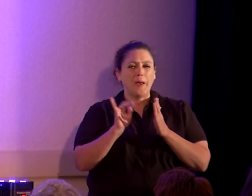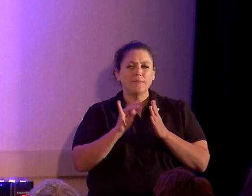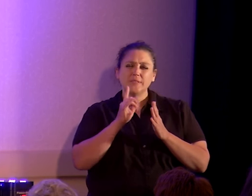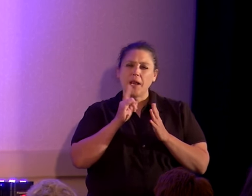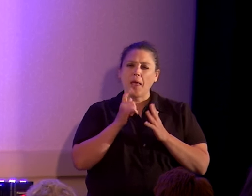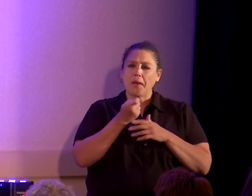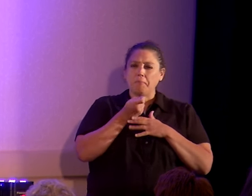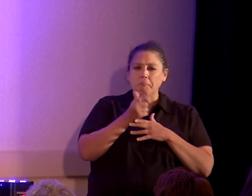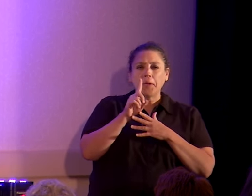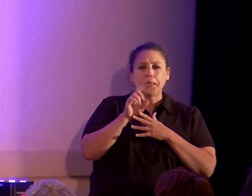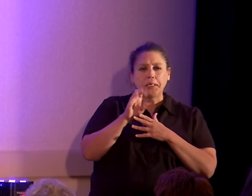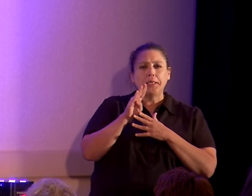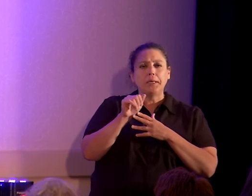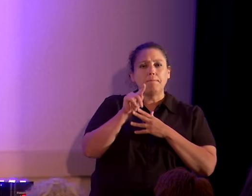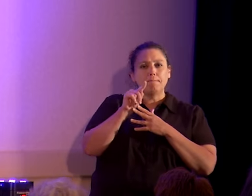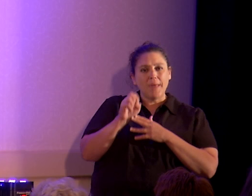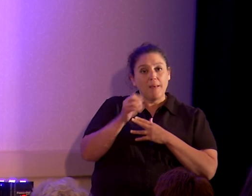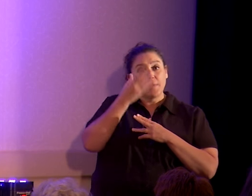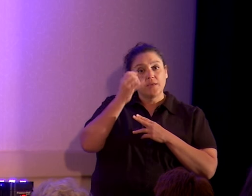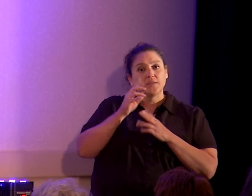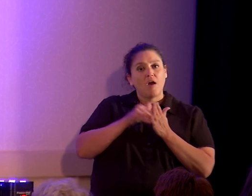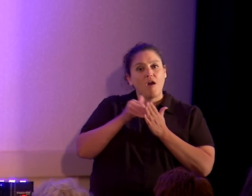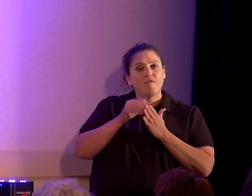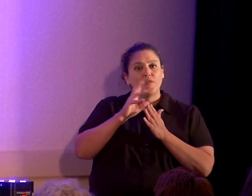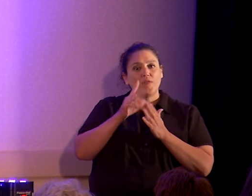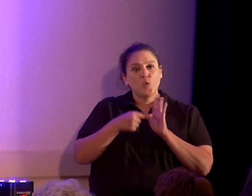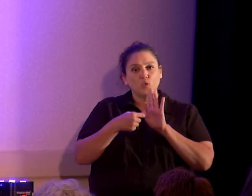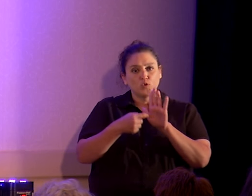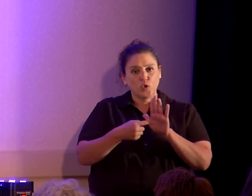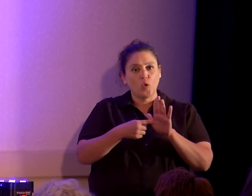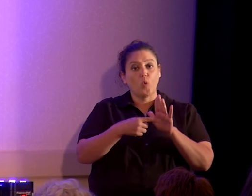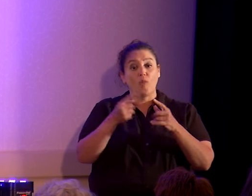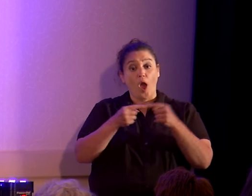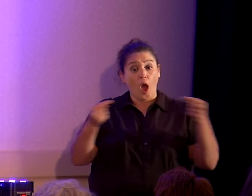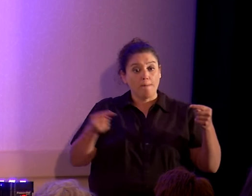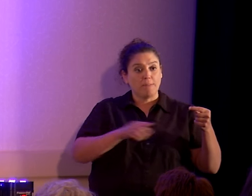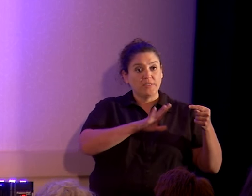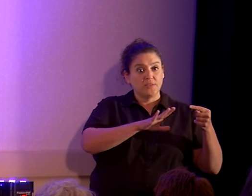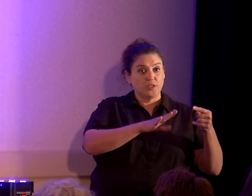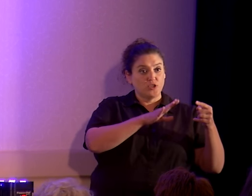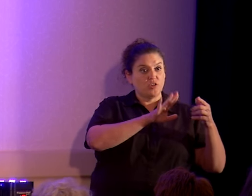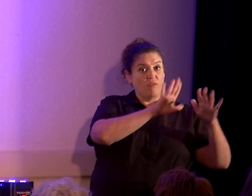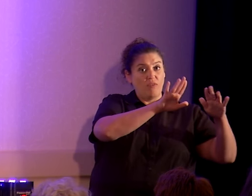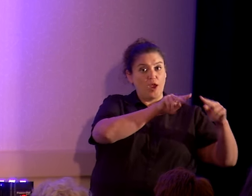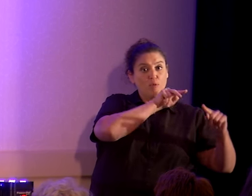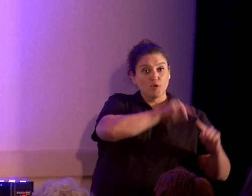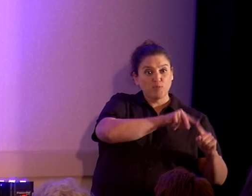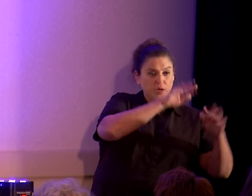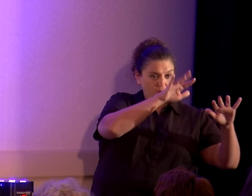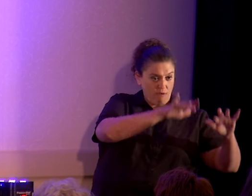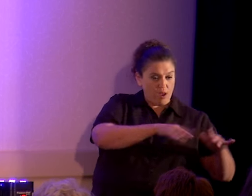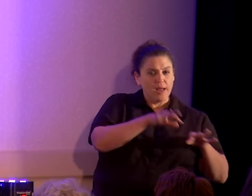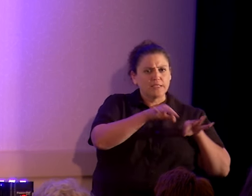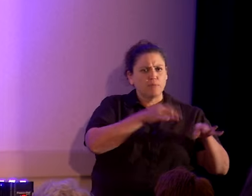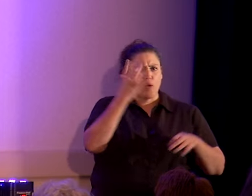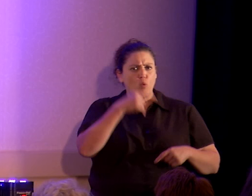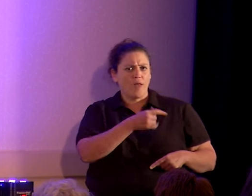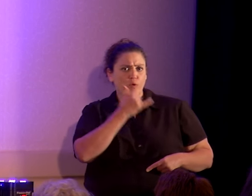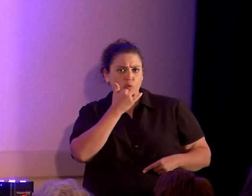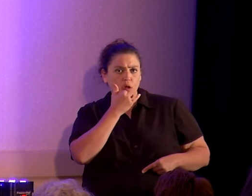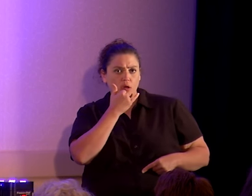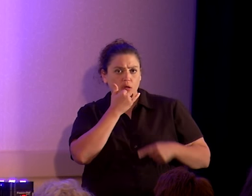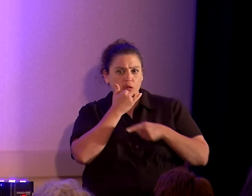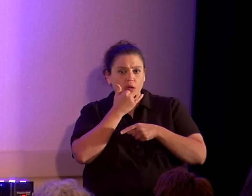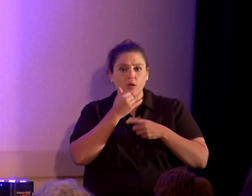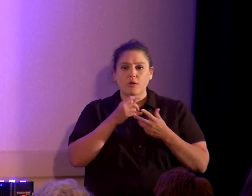presenting the arguments of the opposition and rebutting them. You're only getting the information from one side, but considering that the other side